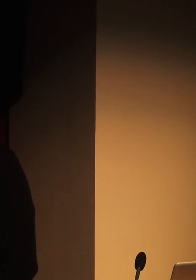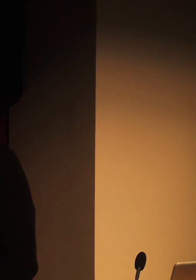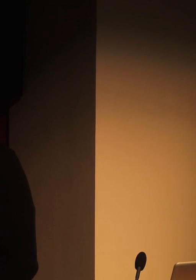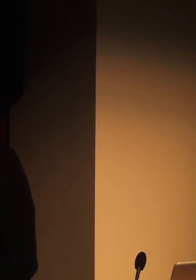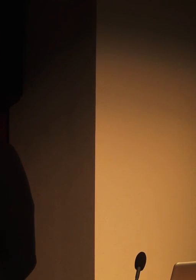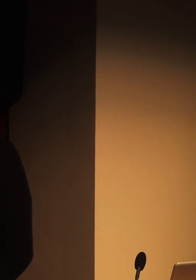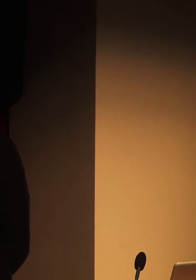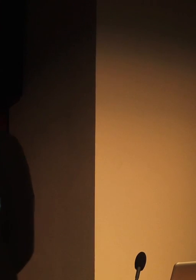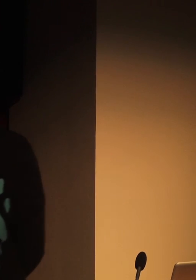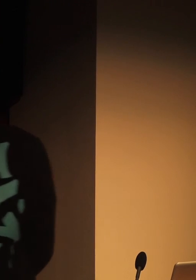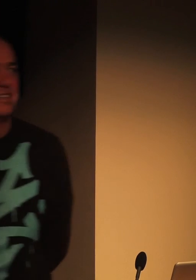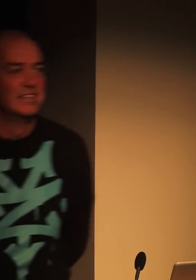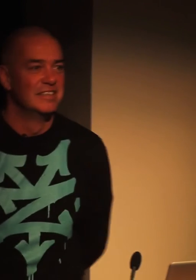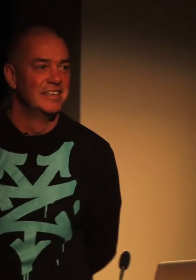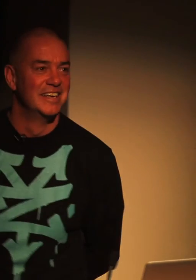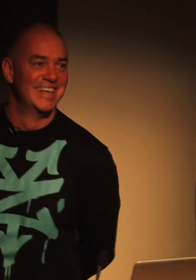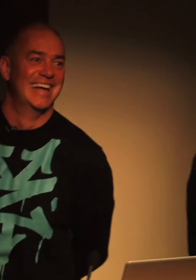could go out there and do that work.